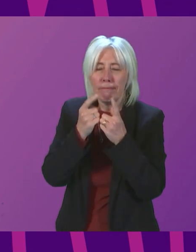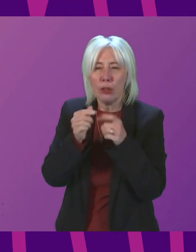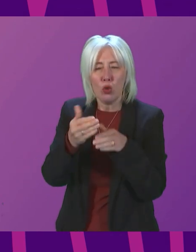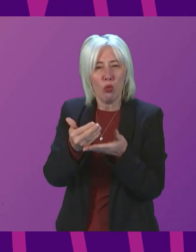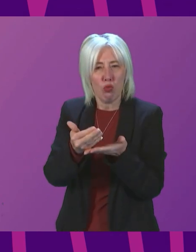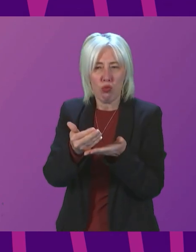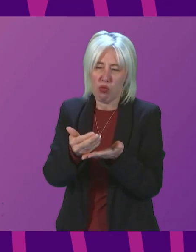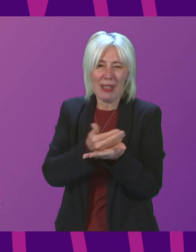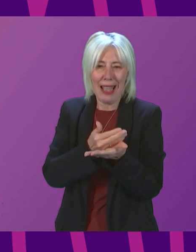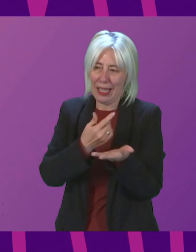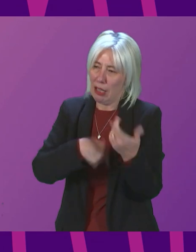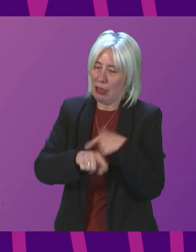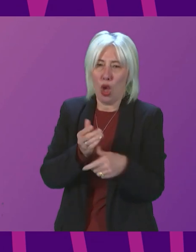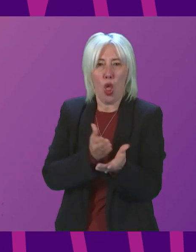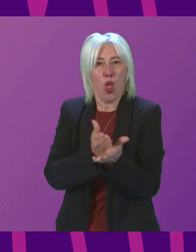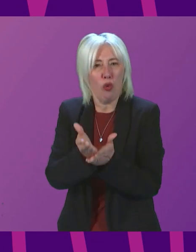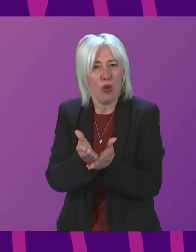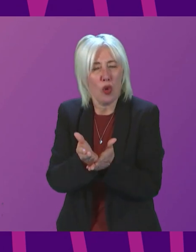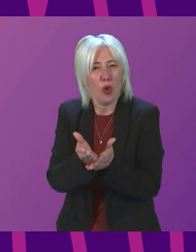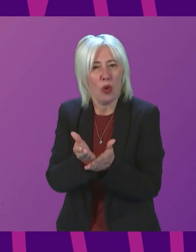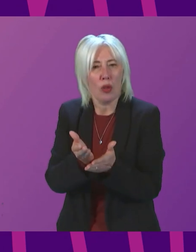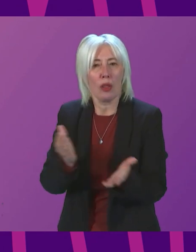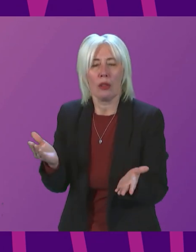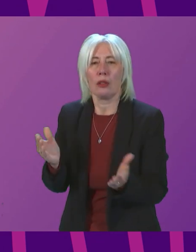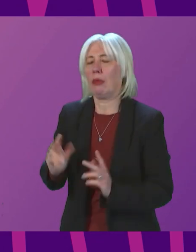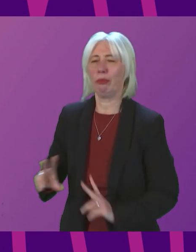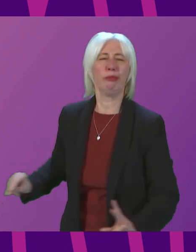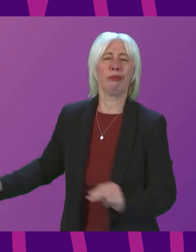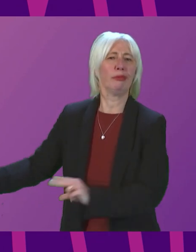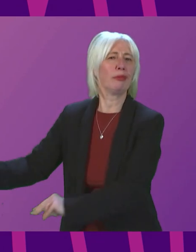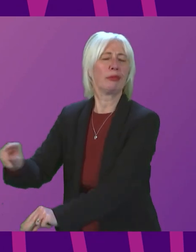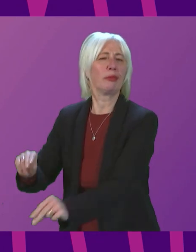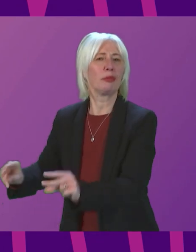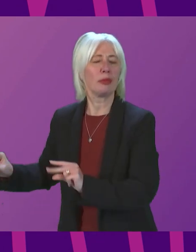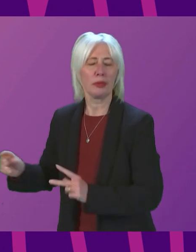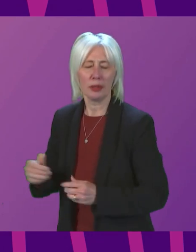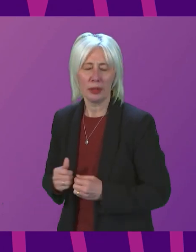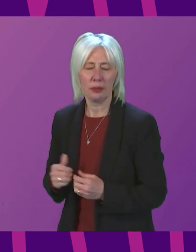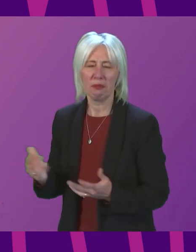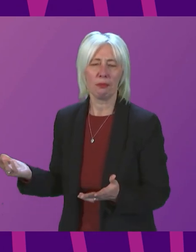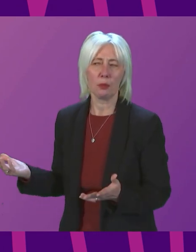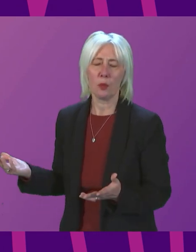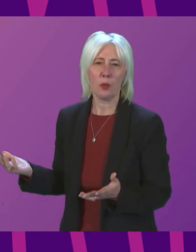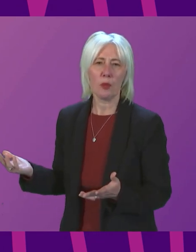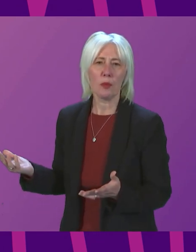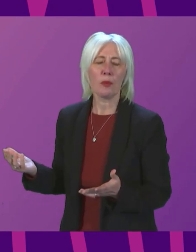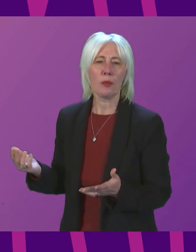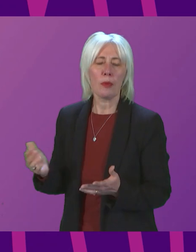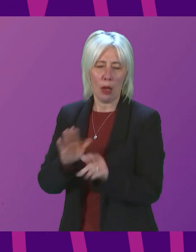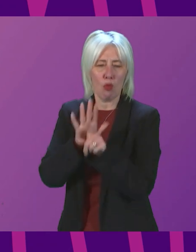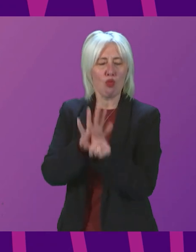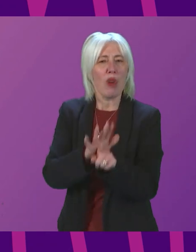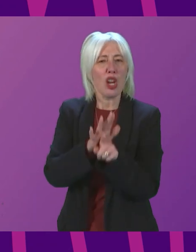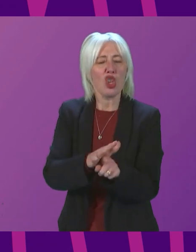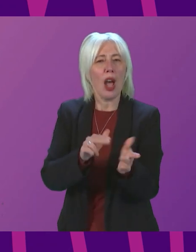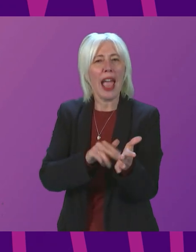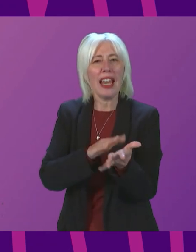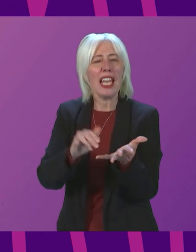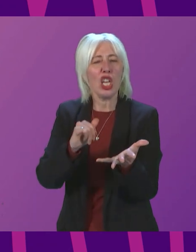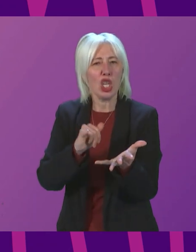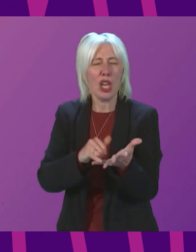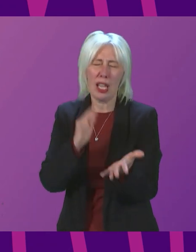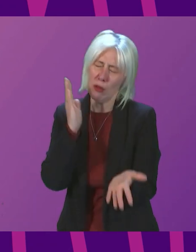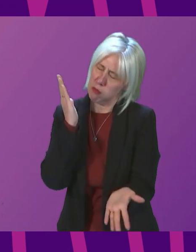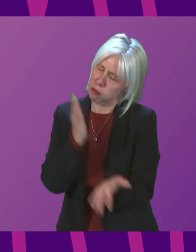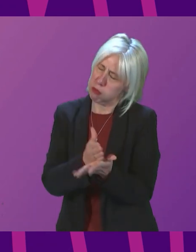guide us through this. In terms of the pressure on the National Health Service, it is very